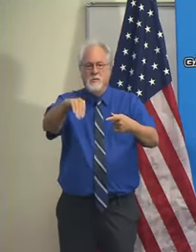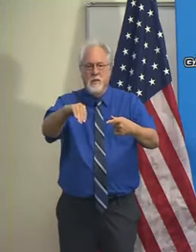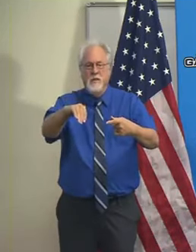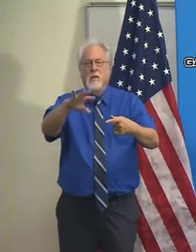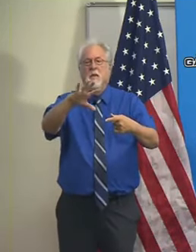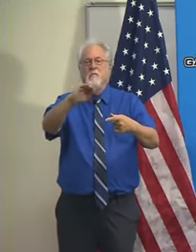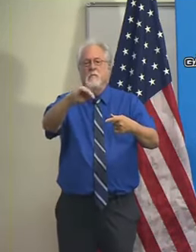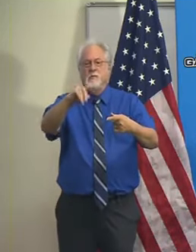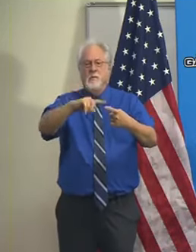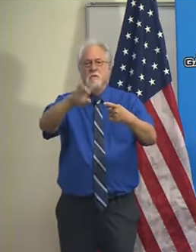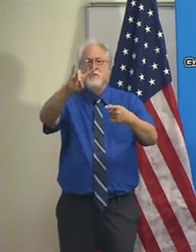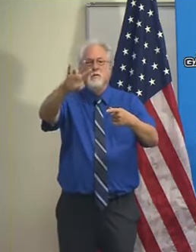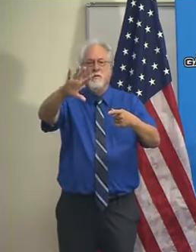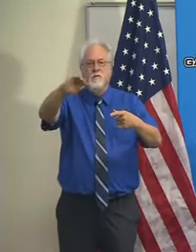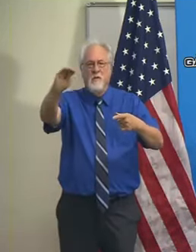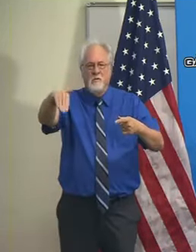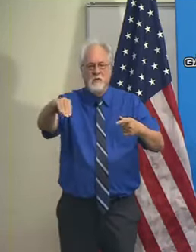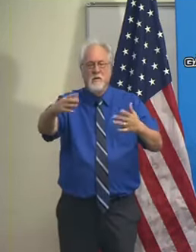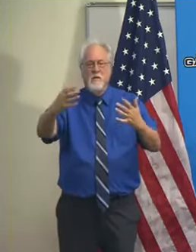to 75%.